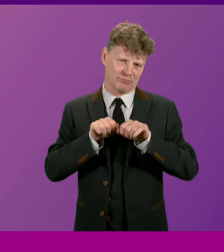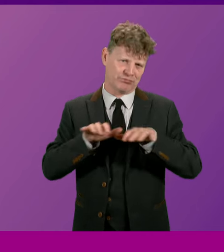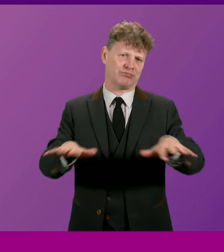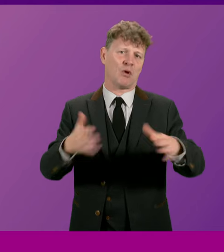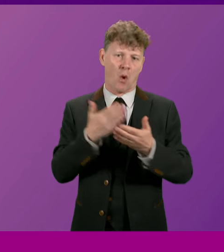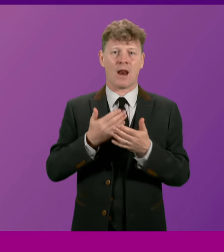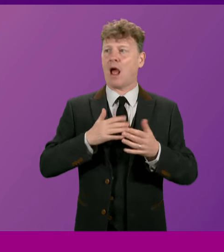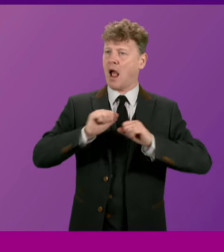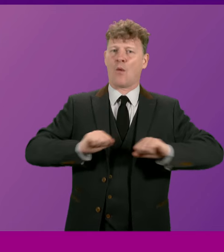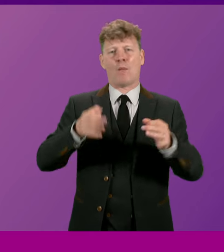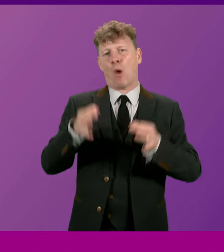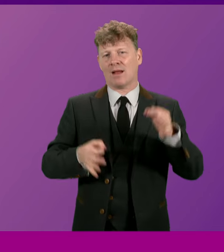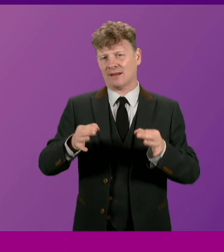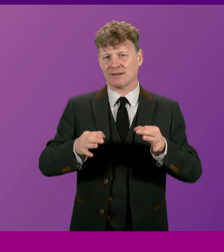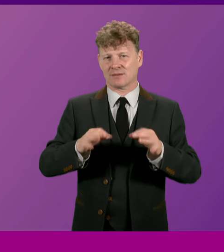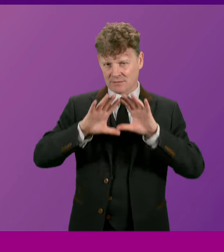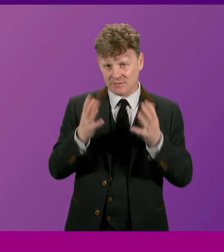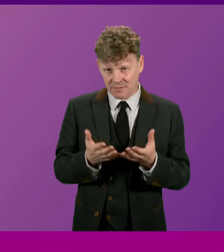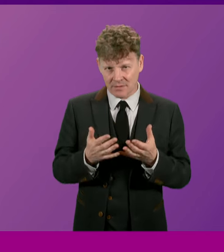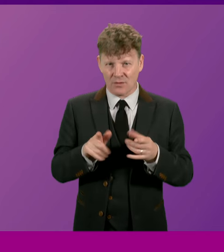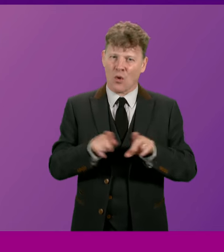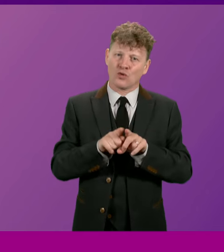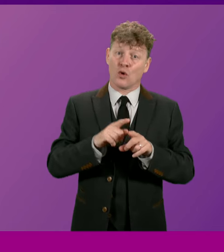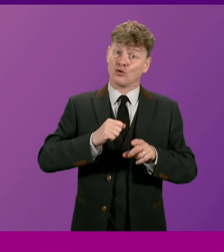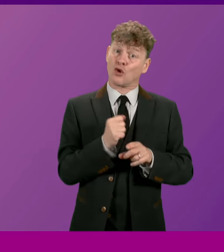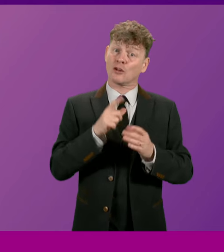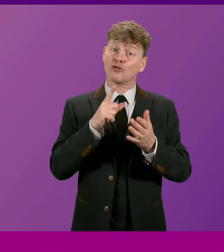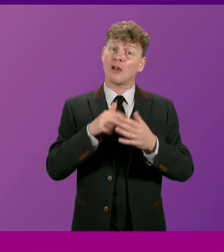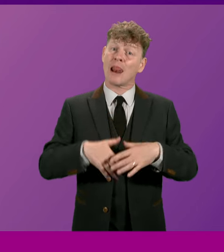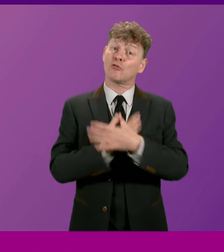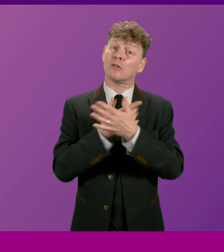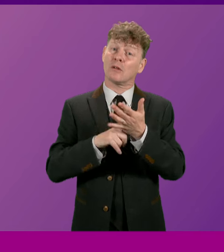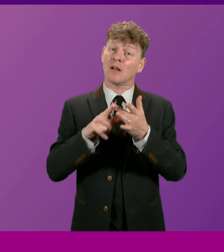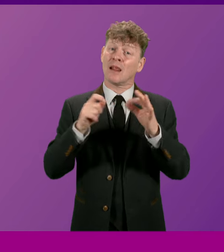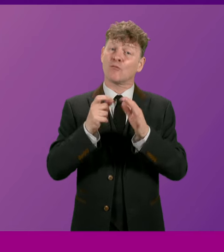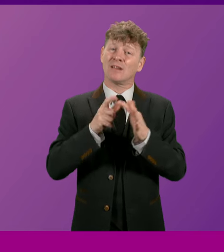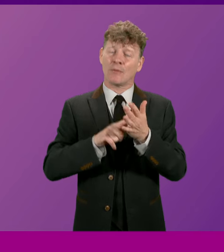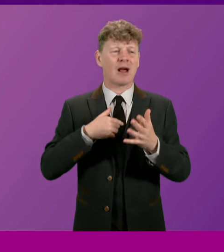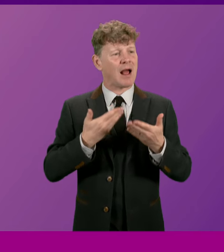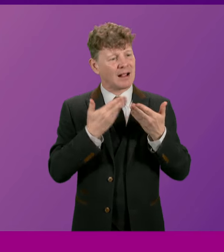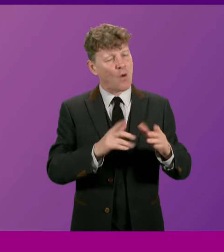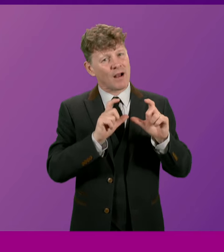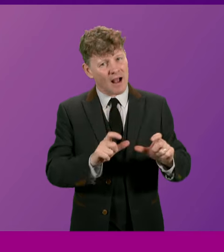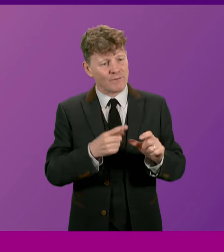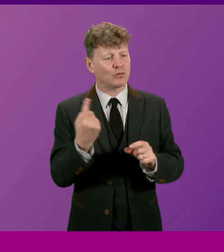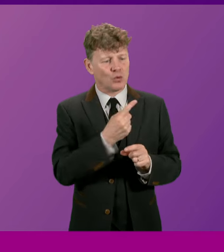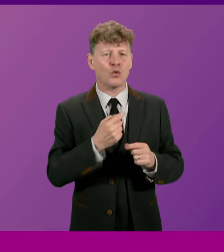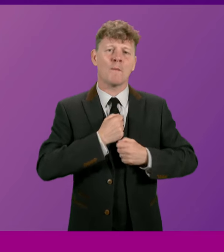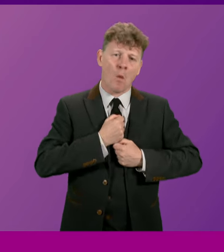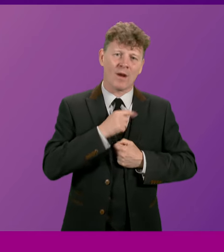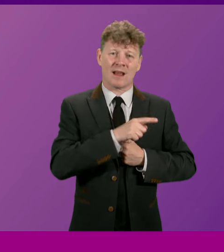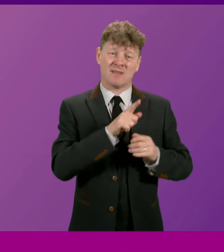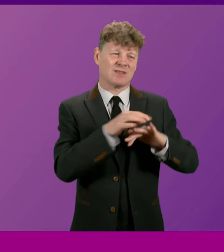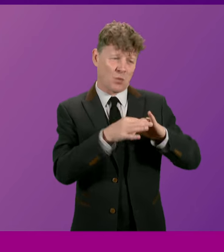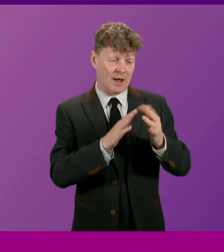our politics and on behalf of the Scottish Liberal Democrats. I wish comfort to all those who mourn him today, especially his wife